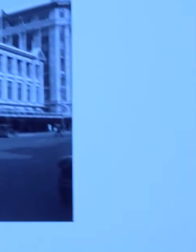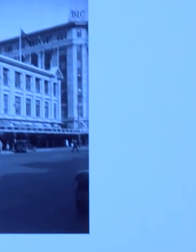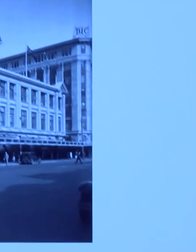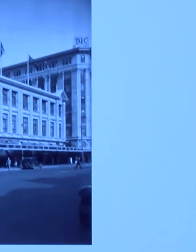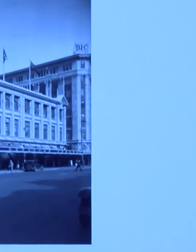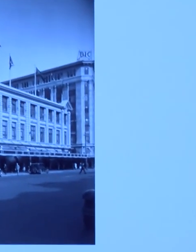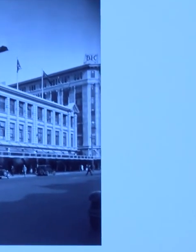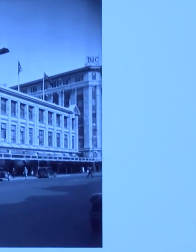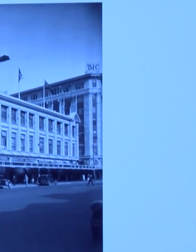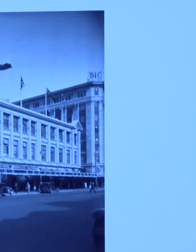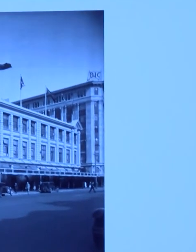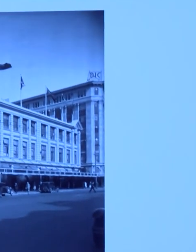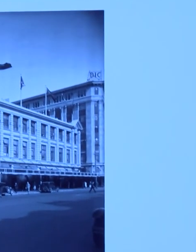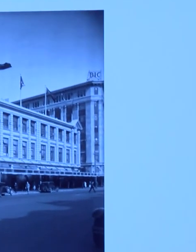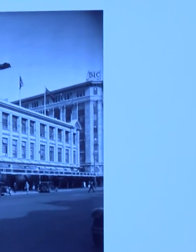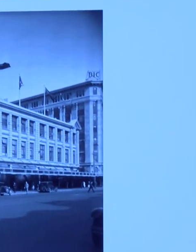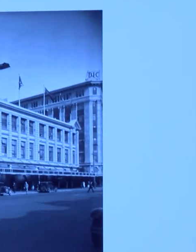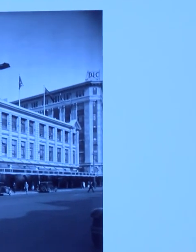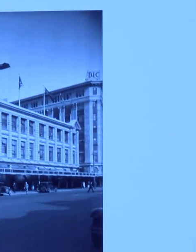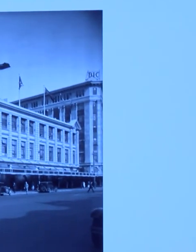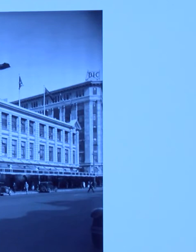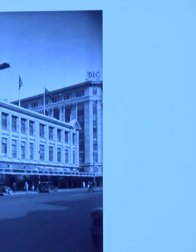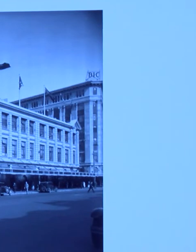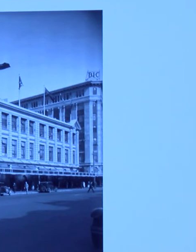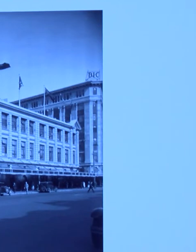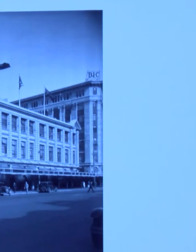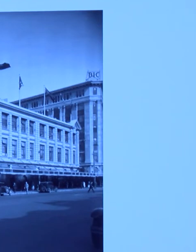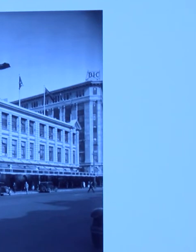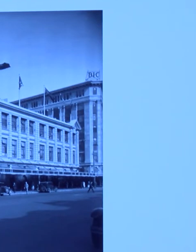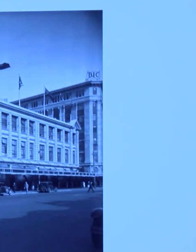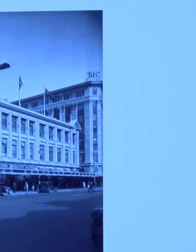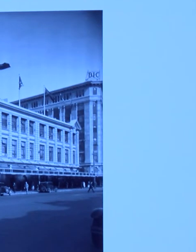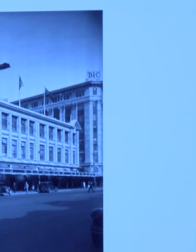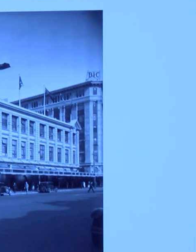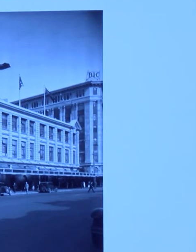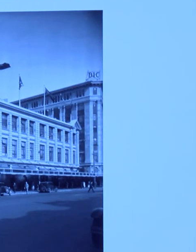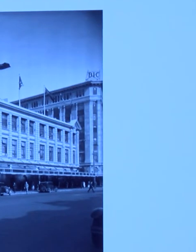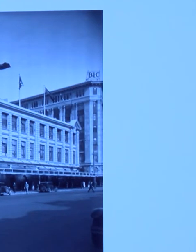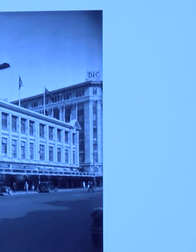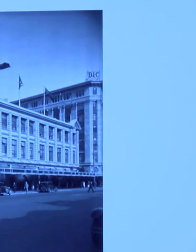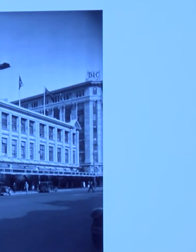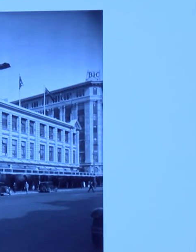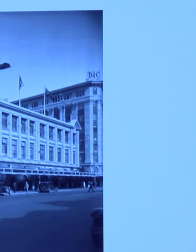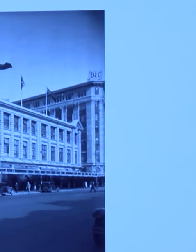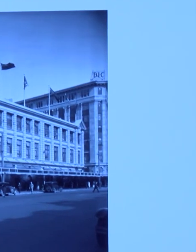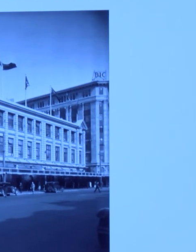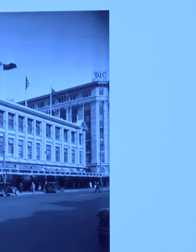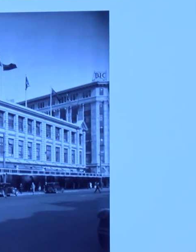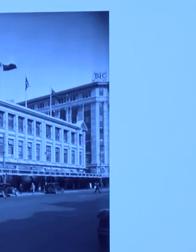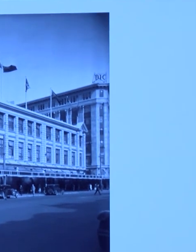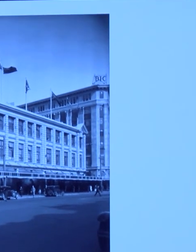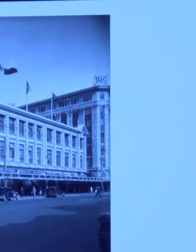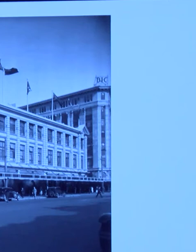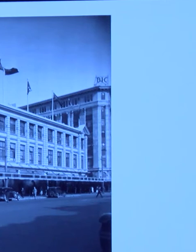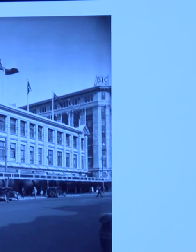It had been there for 153 years, which is a long time for a department store. And in 2017, the